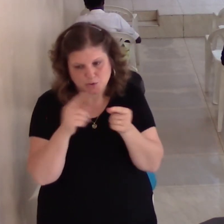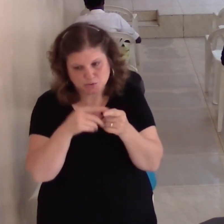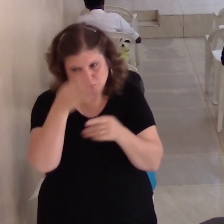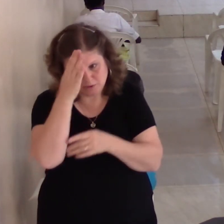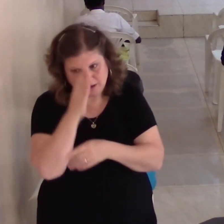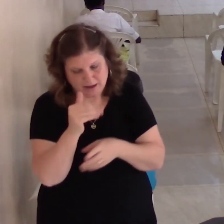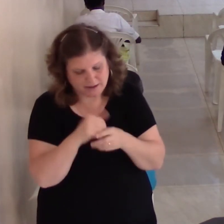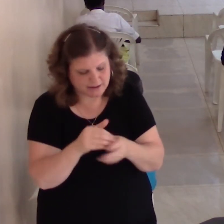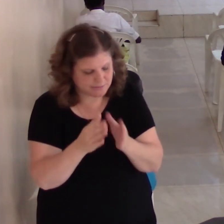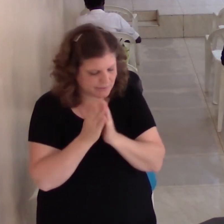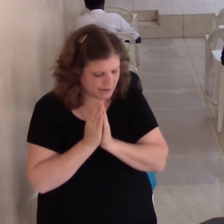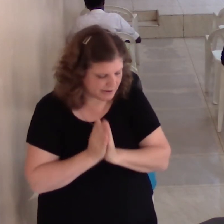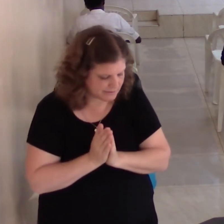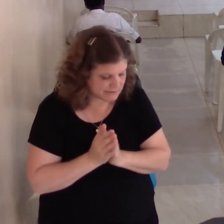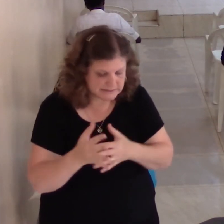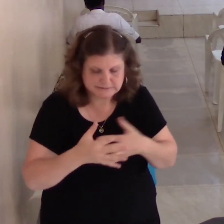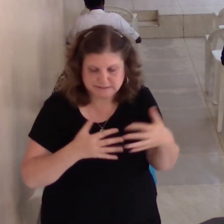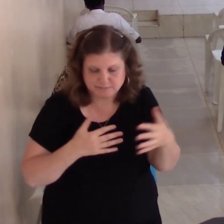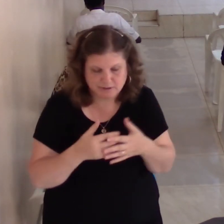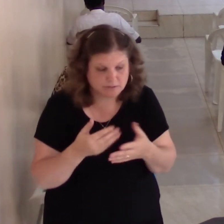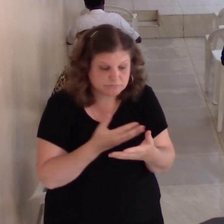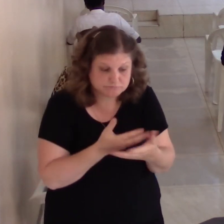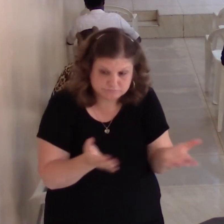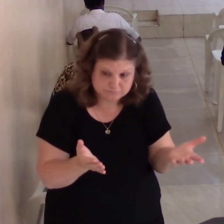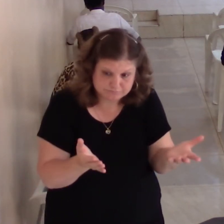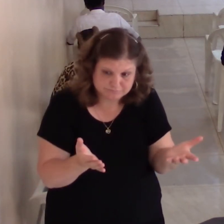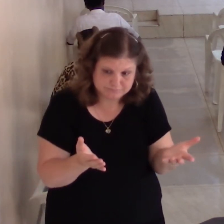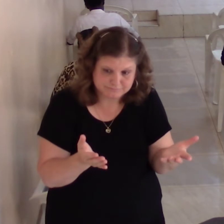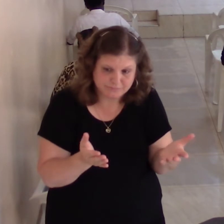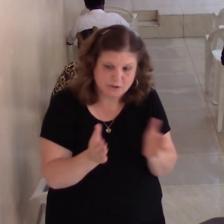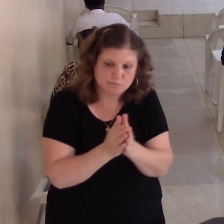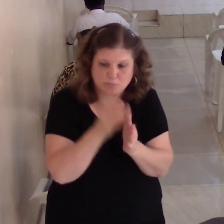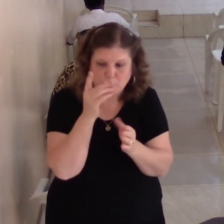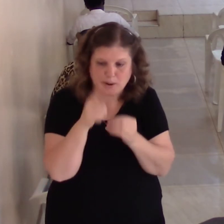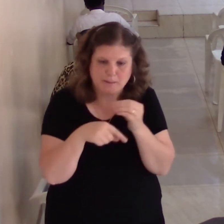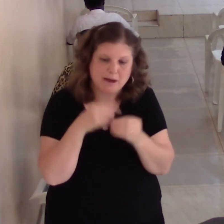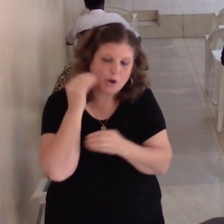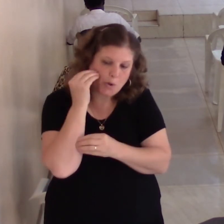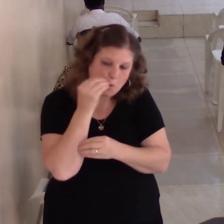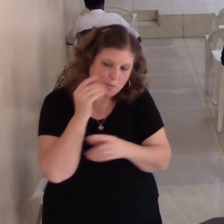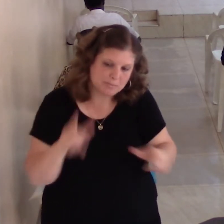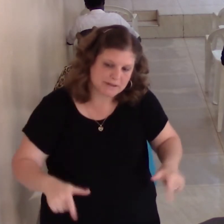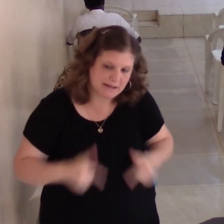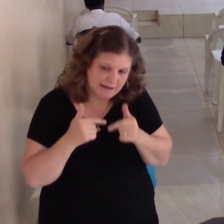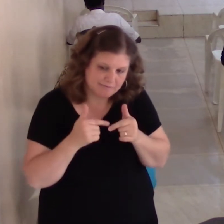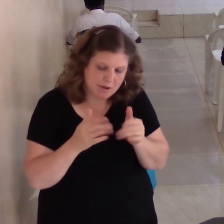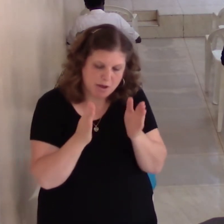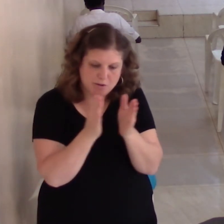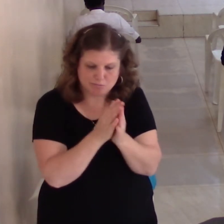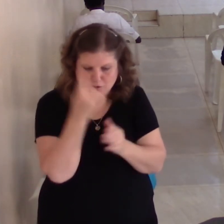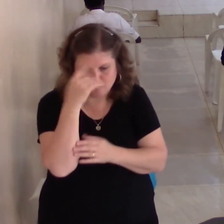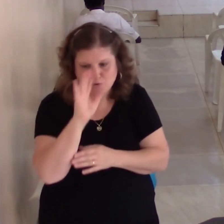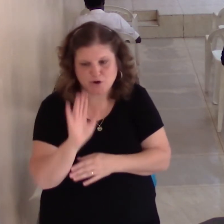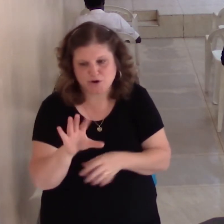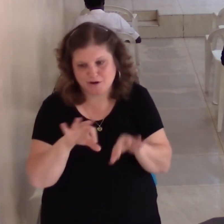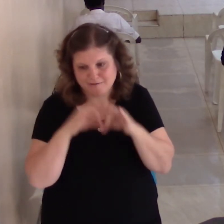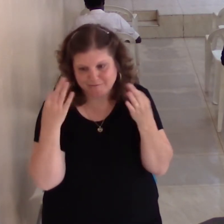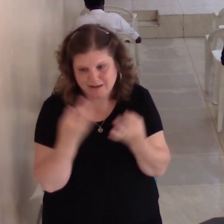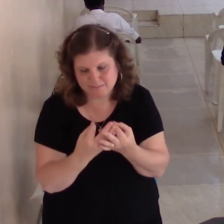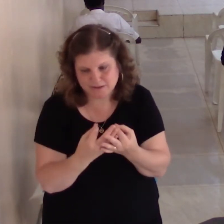It doesn't matter what it is. Pray about your home life. Pray for your family for health. Provide access for wisdom.